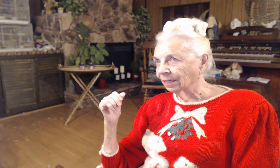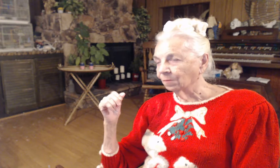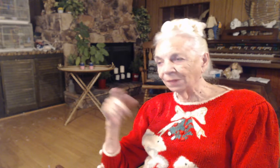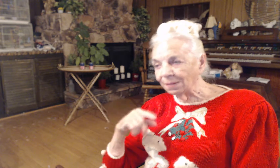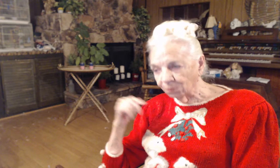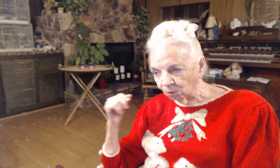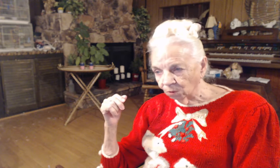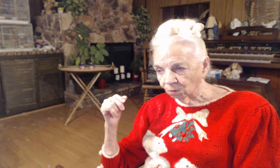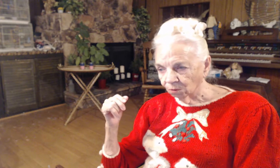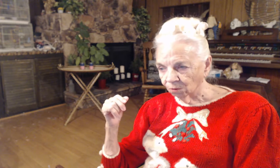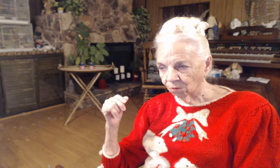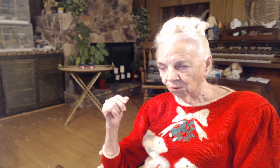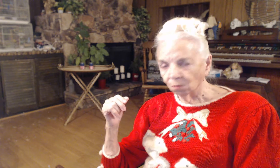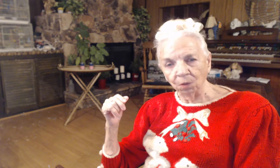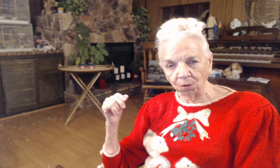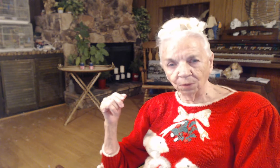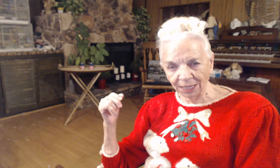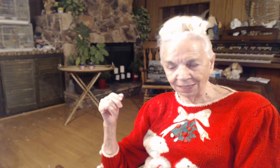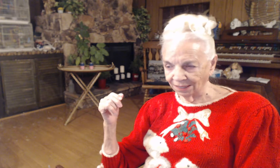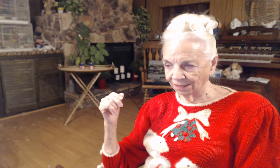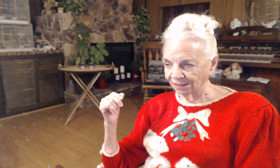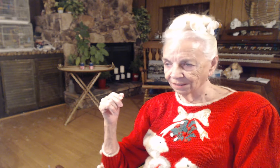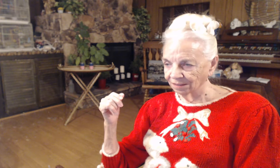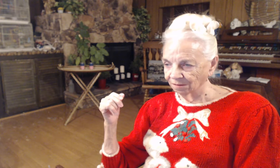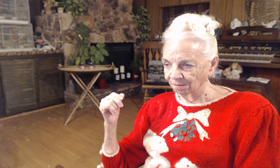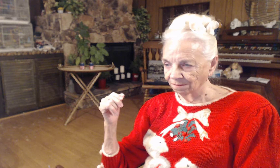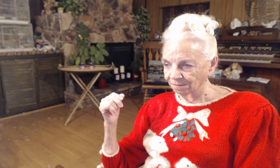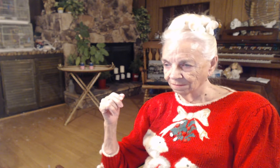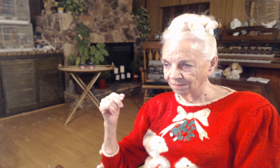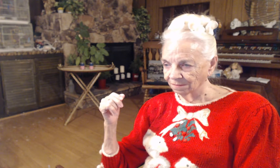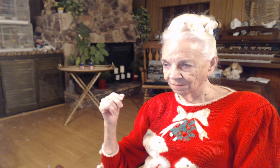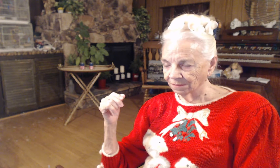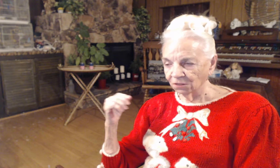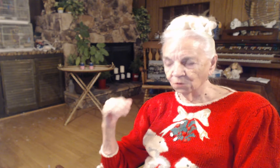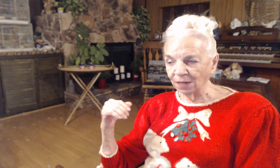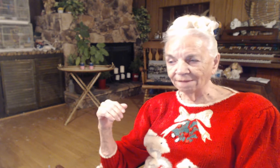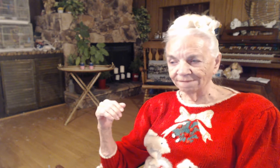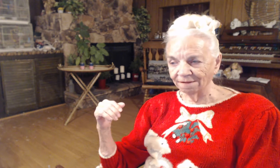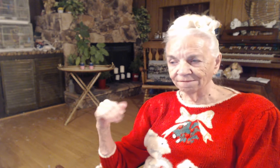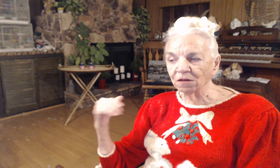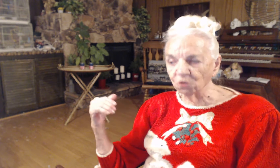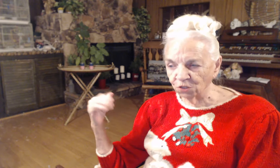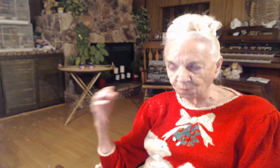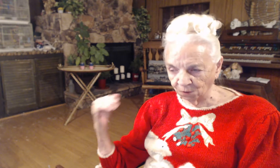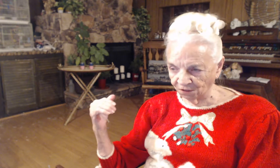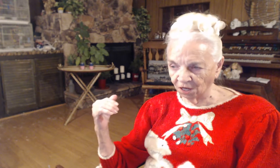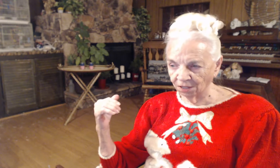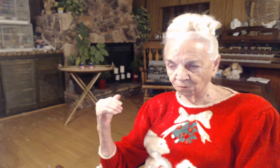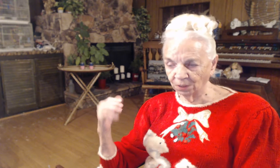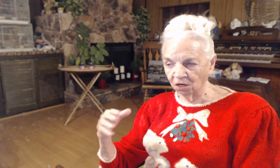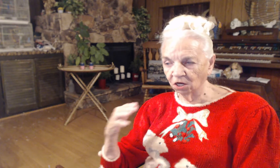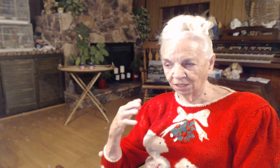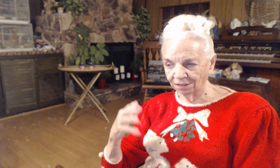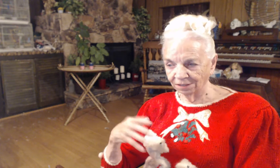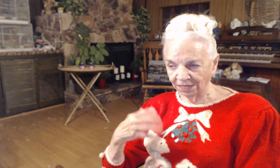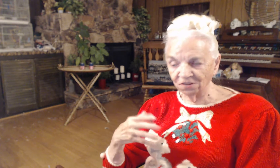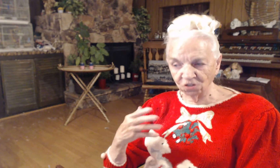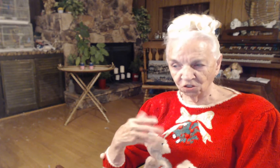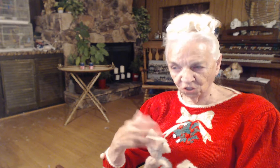People were created to have fellowship with God. We are his children.